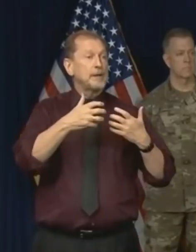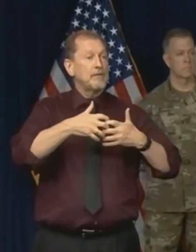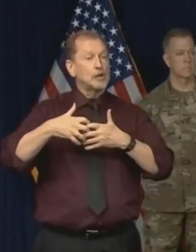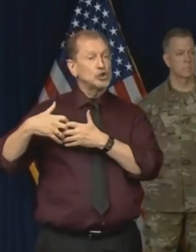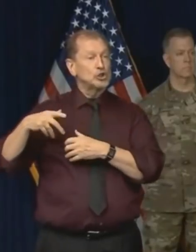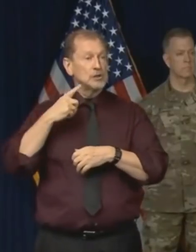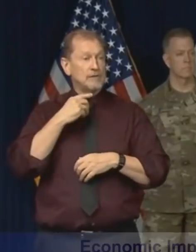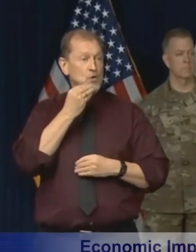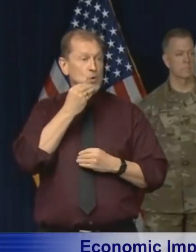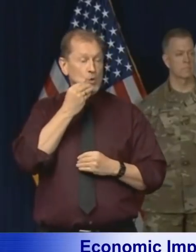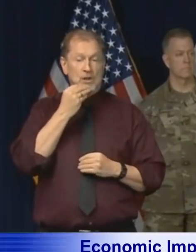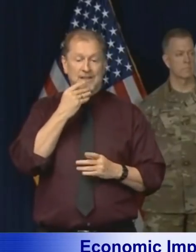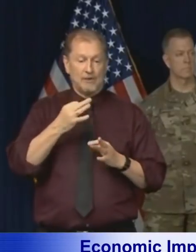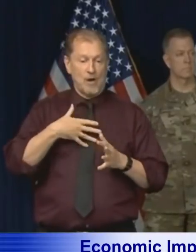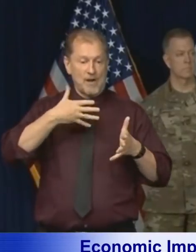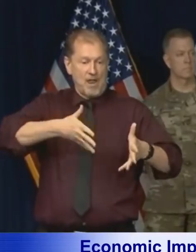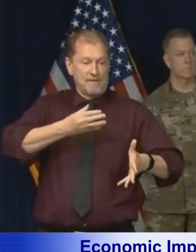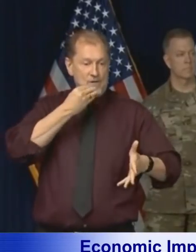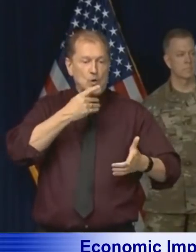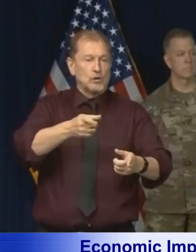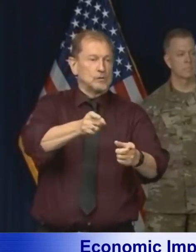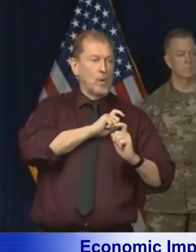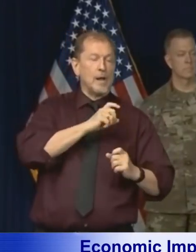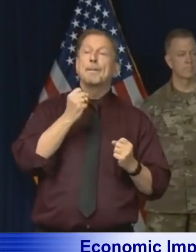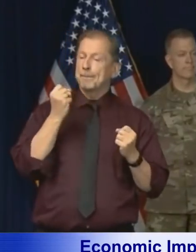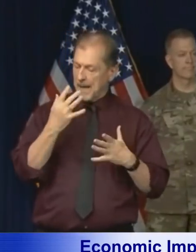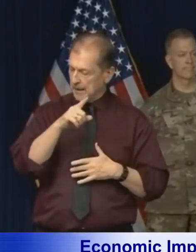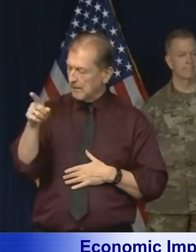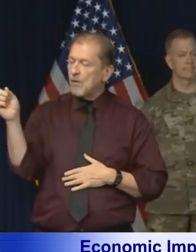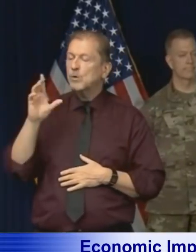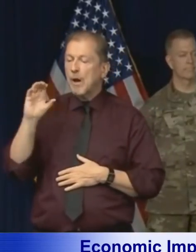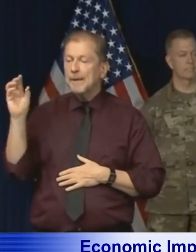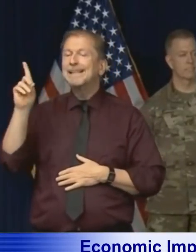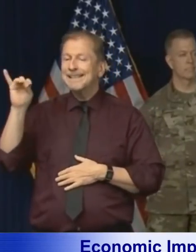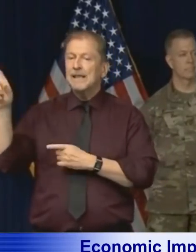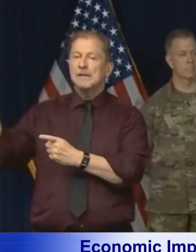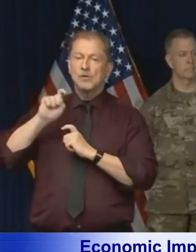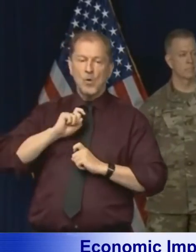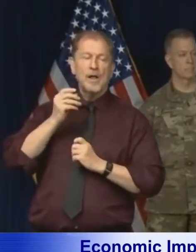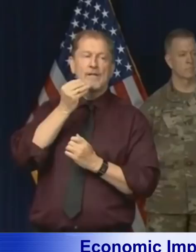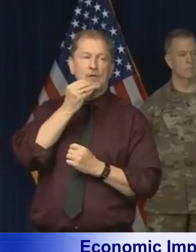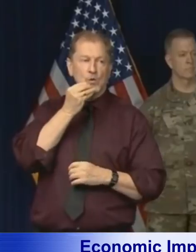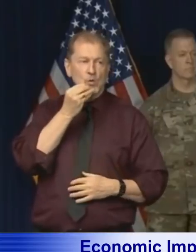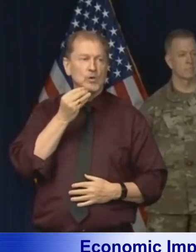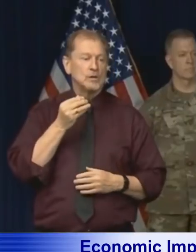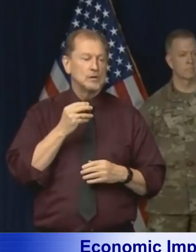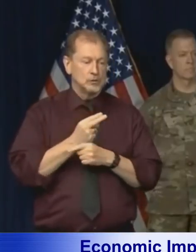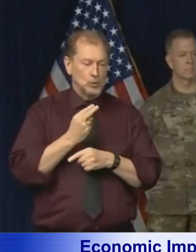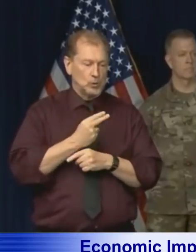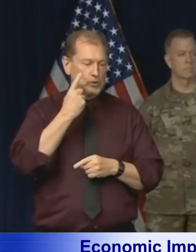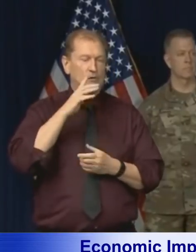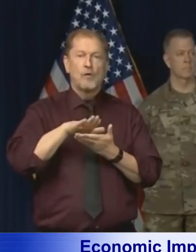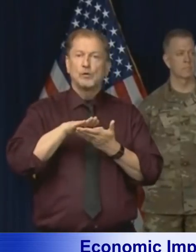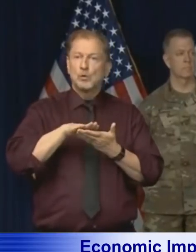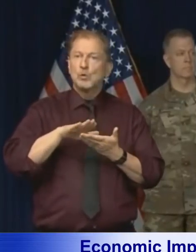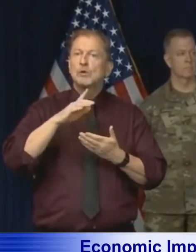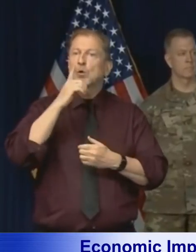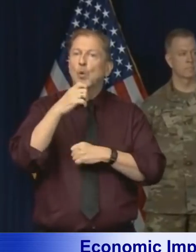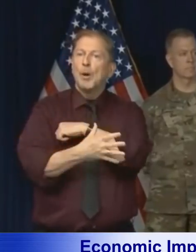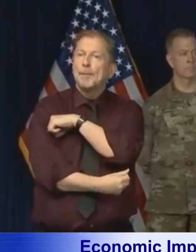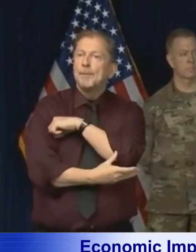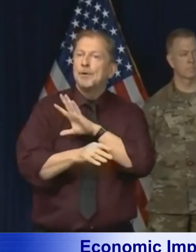about donating and many of them have donated goods for use by the school districts in Illinois for low income